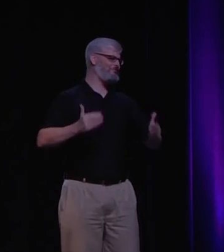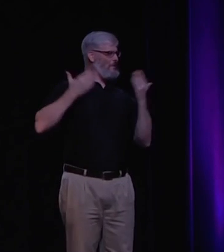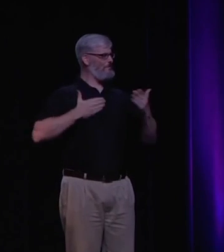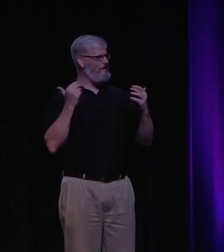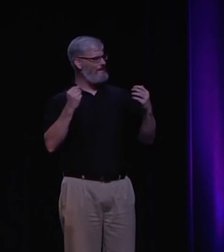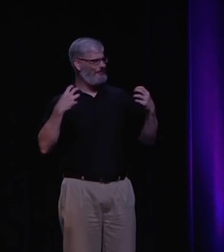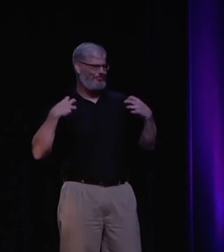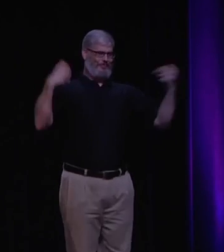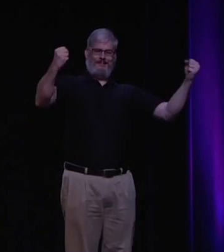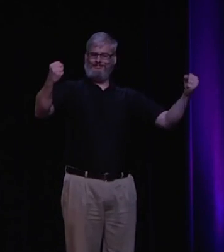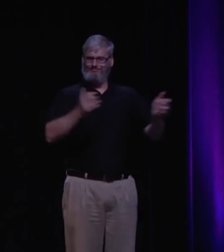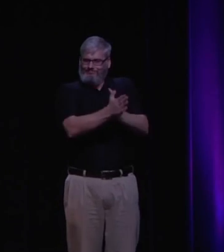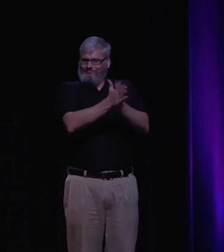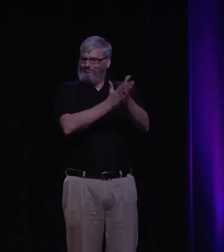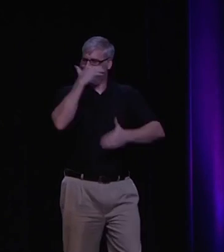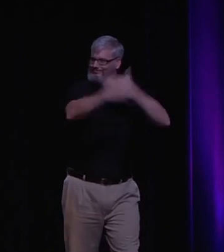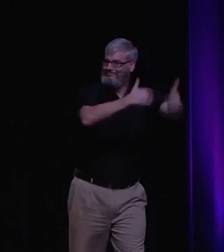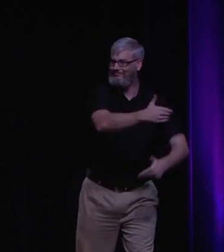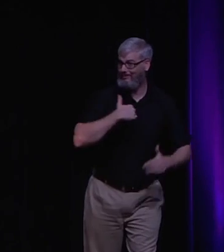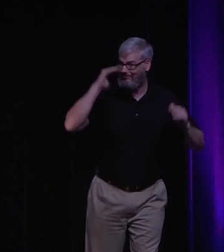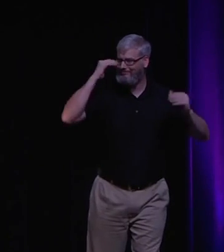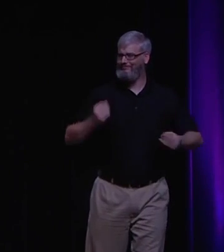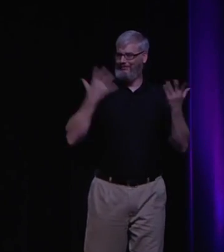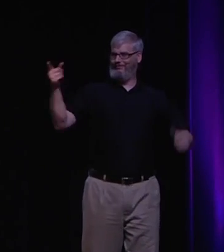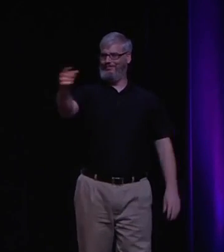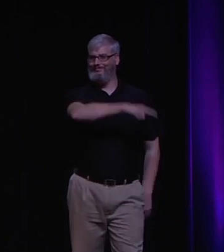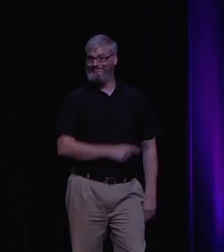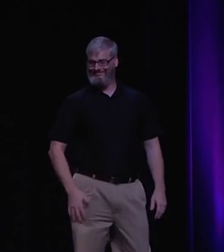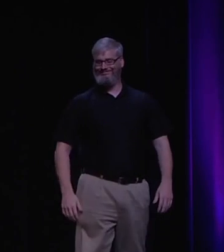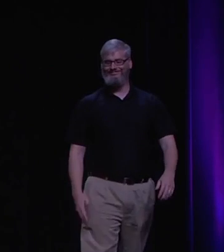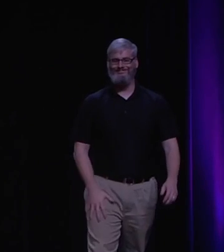okay to have a disabled child. They're going to survive, they're going to grow, they're going to thrive.